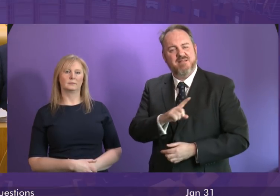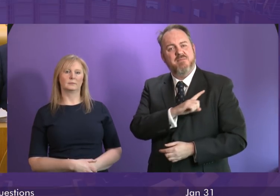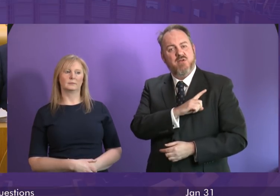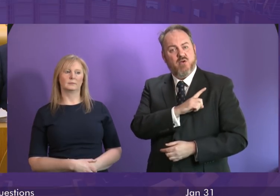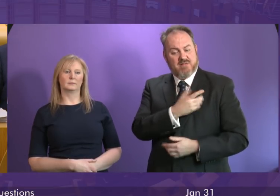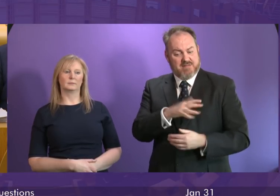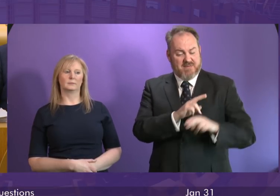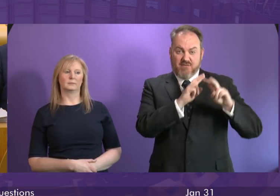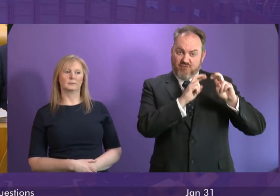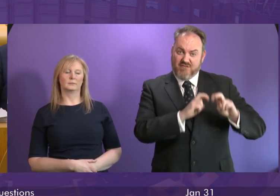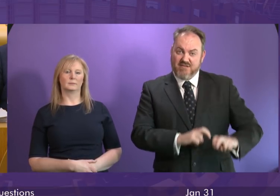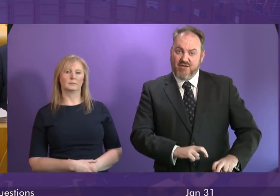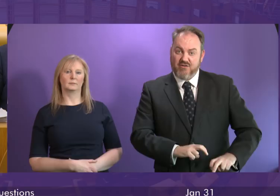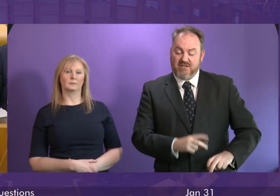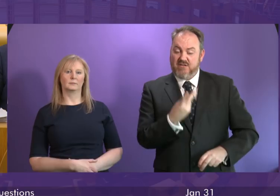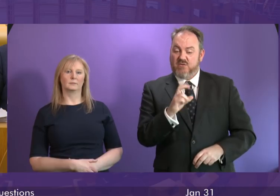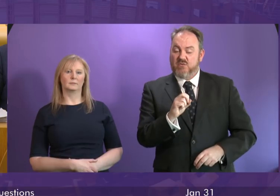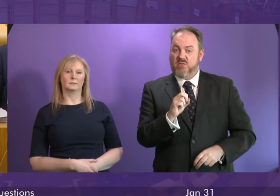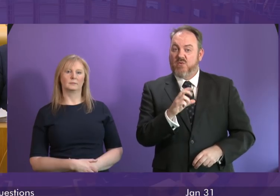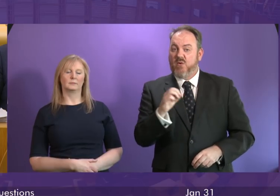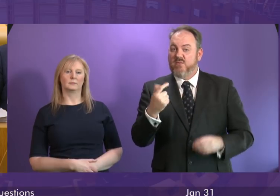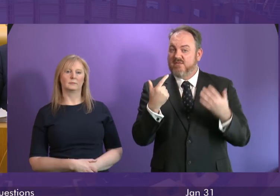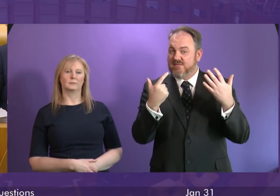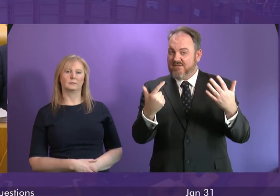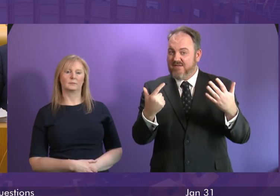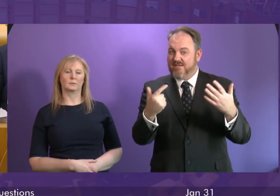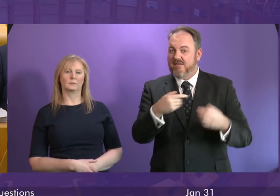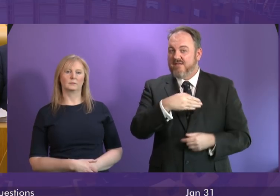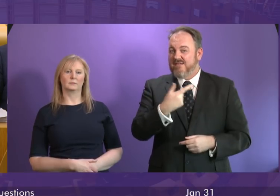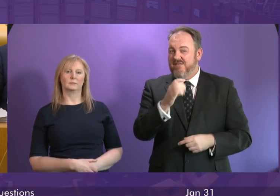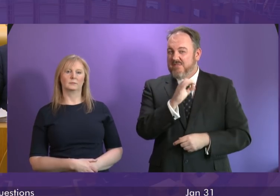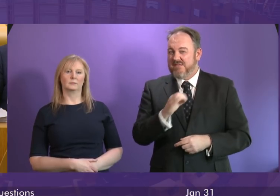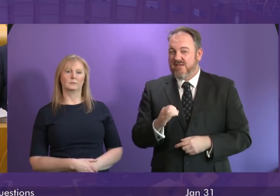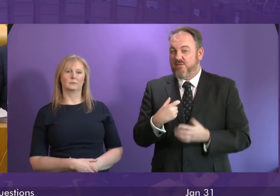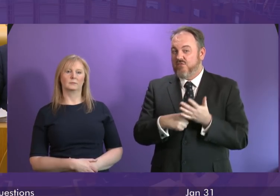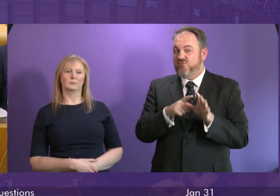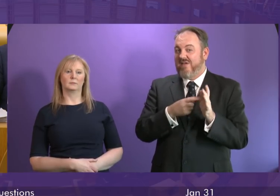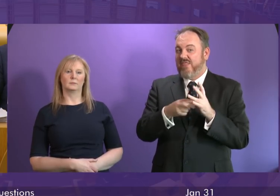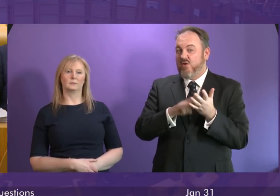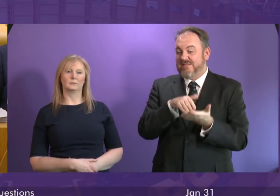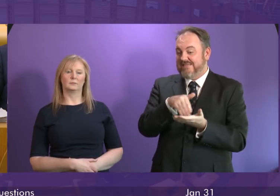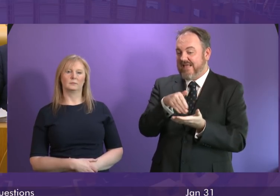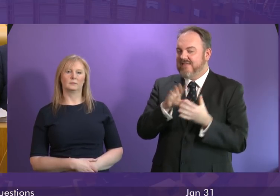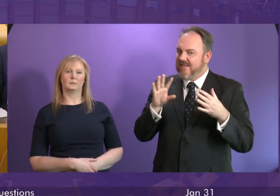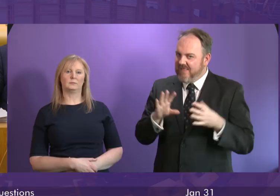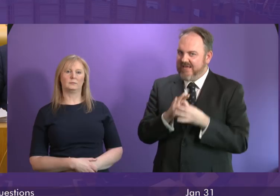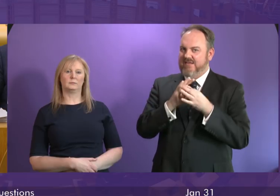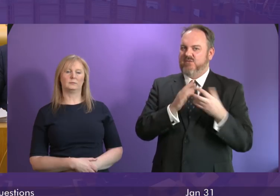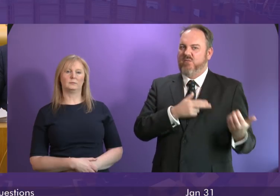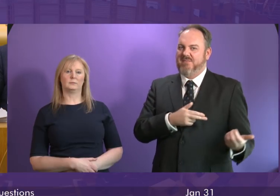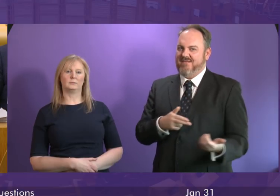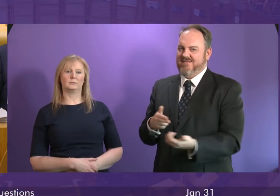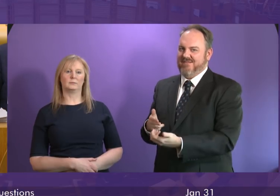Research Institute in 2007 97% of Raytheon's total sales were arms sales